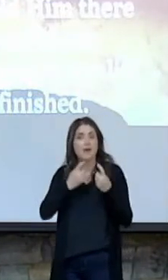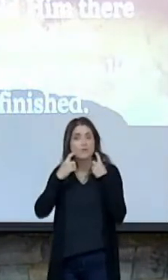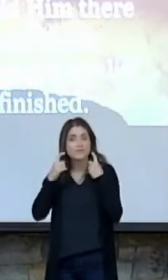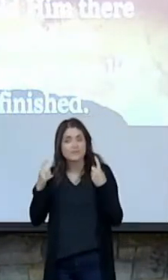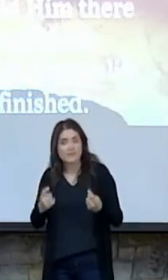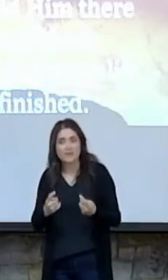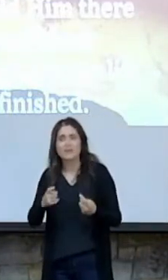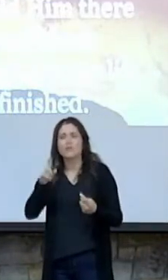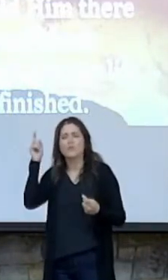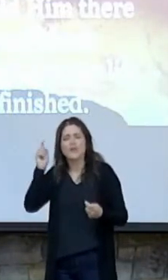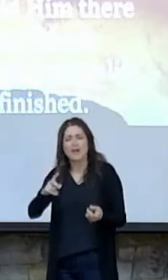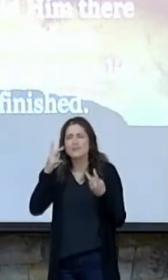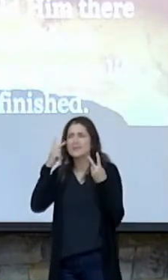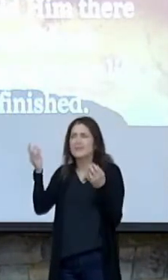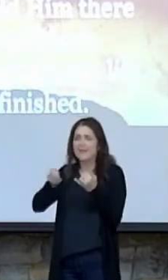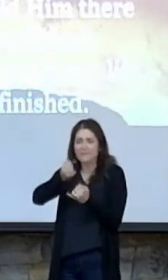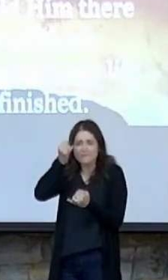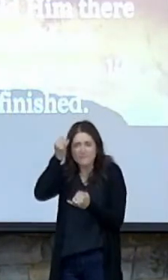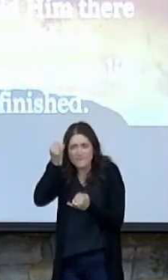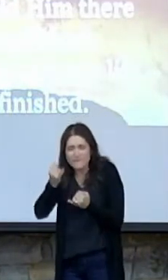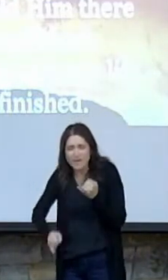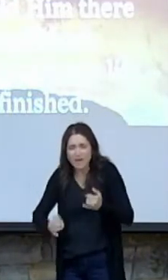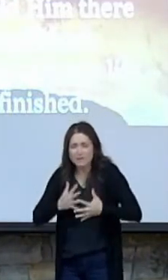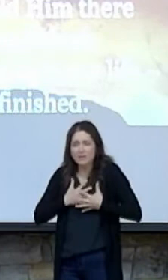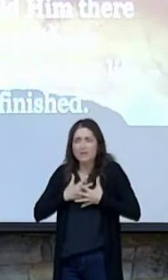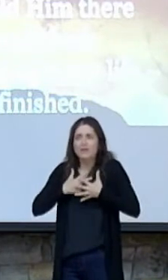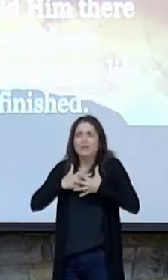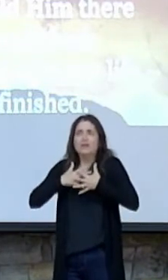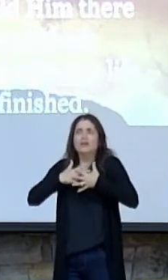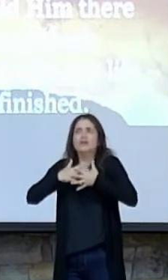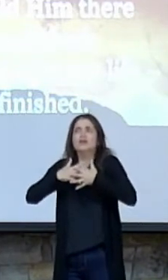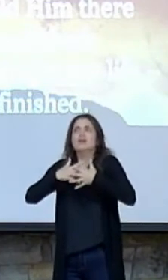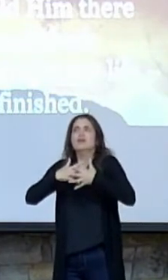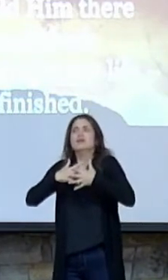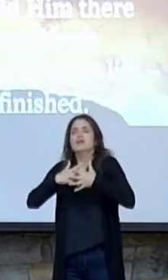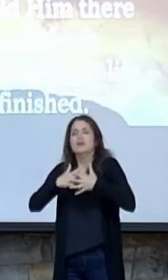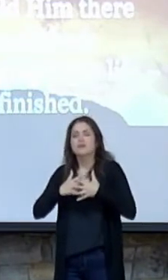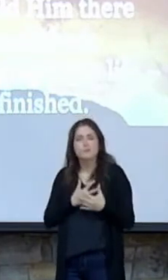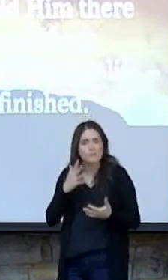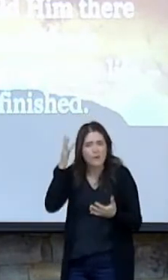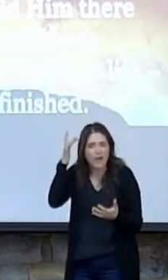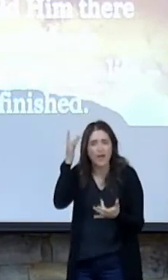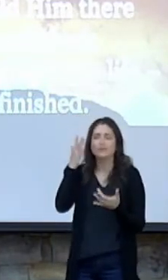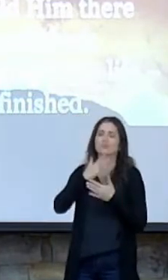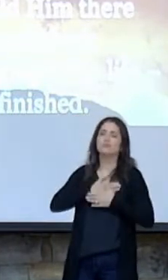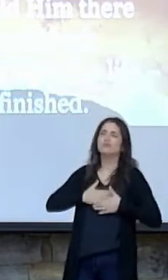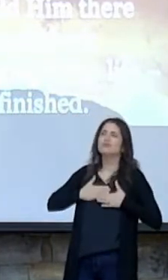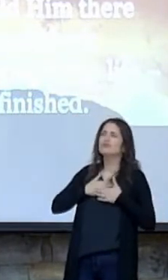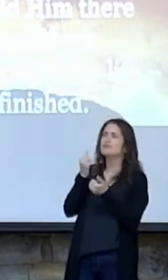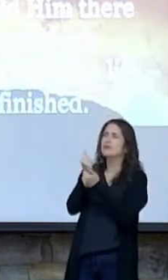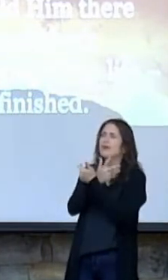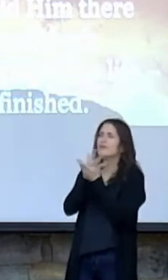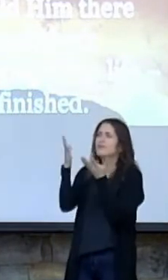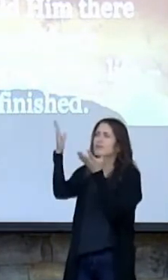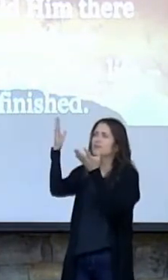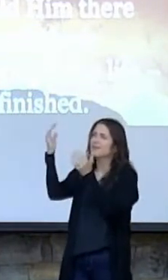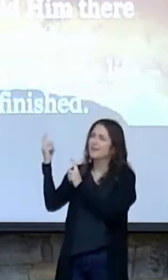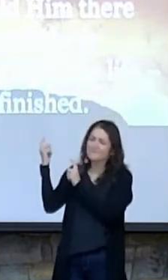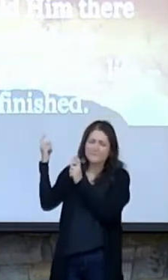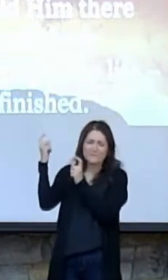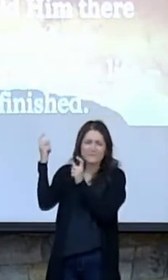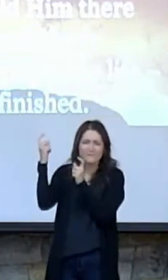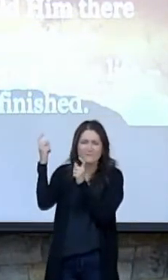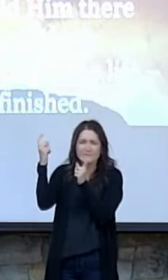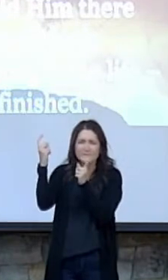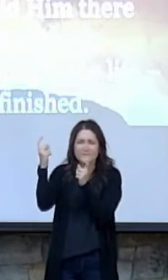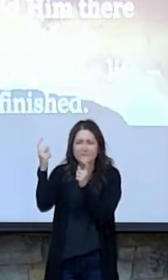have to see that final breath to appreciate all that he gave for us